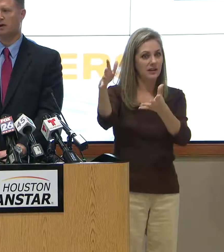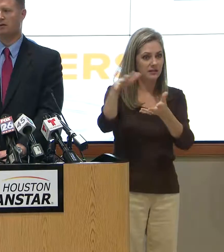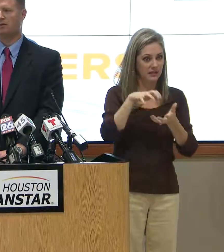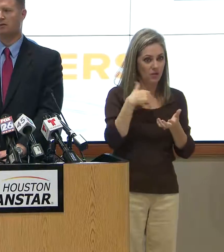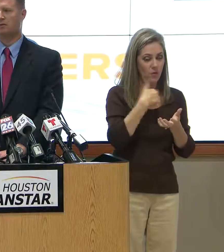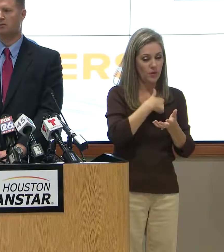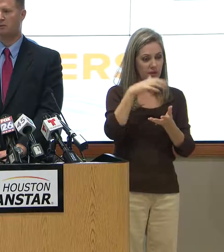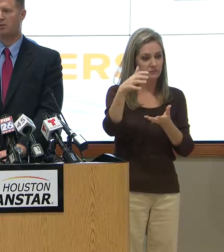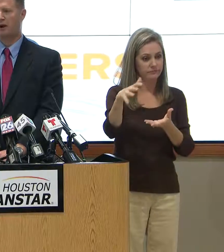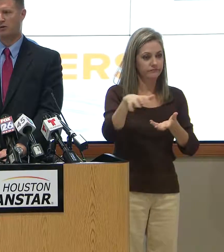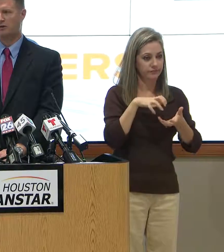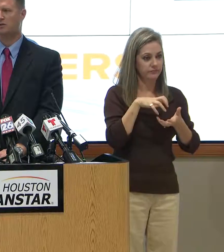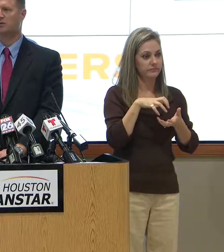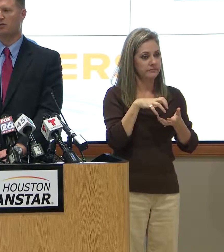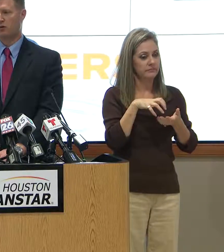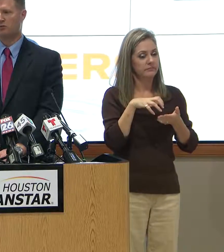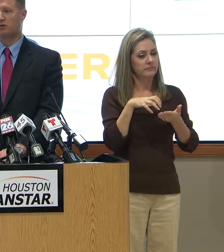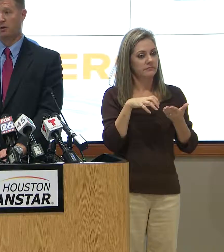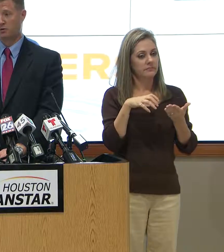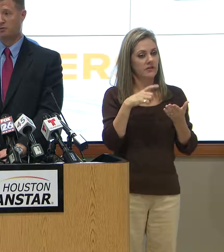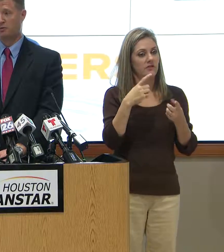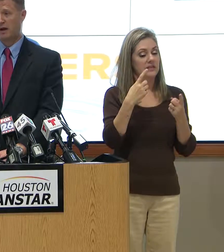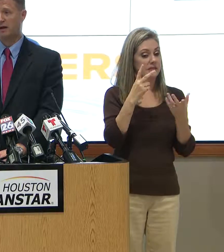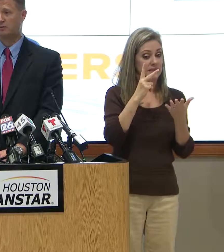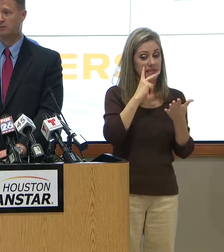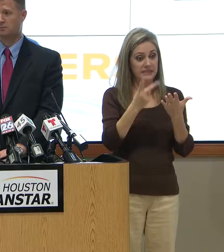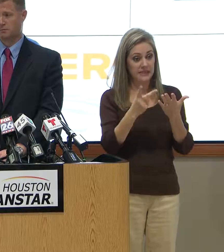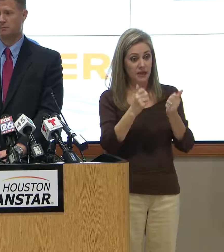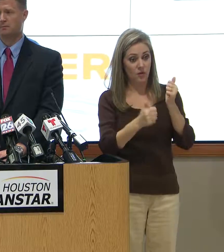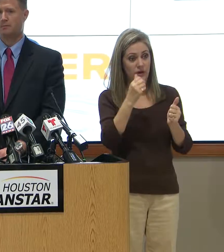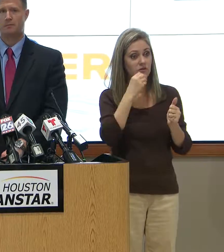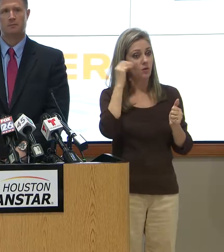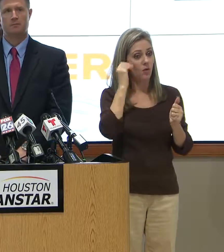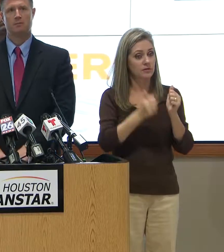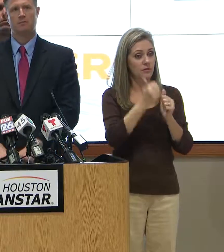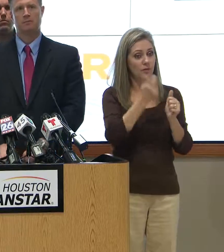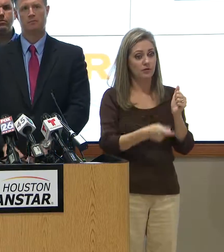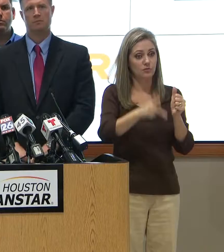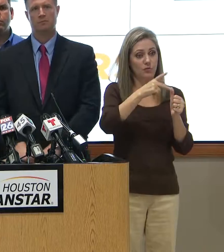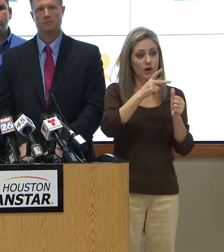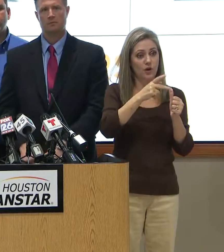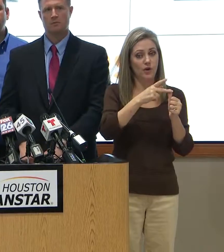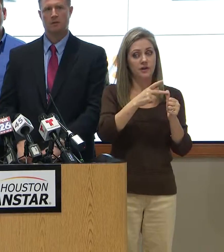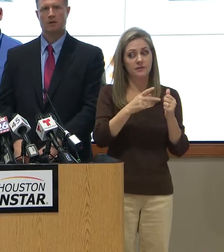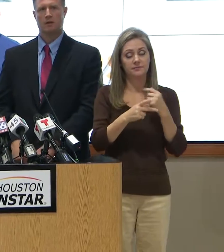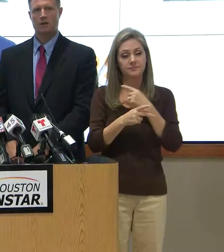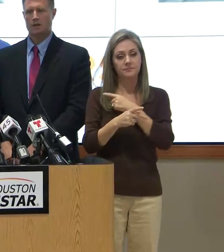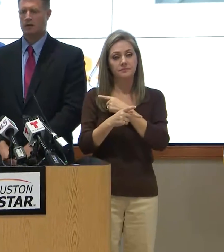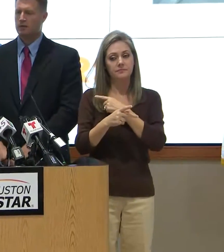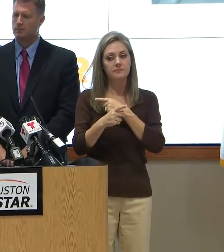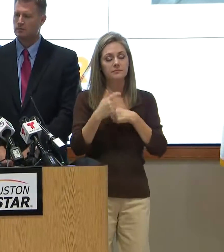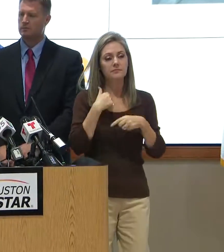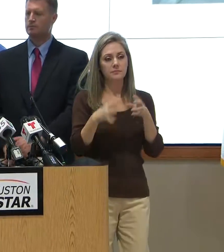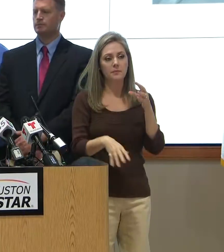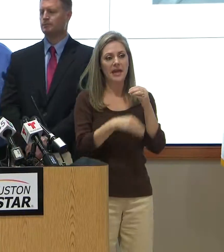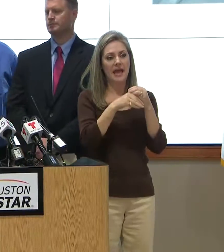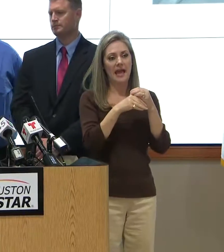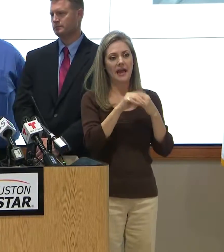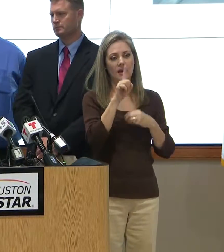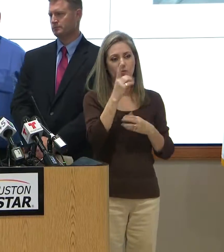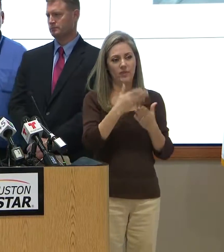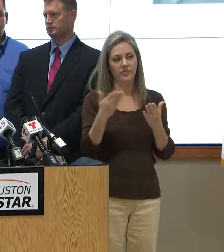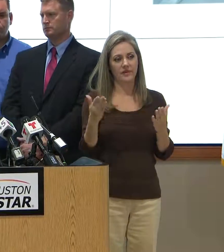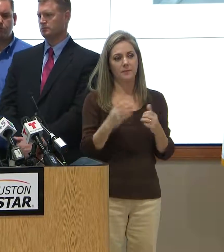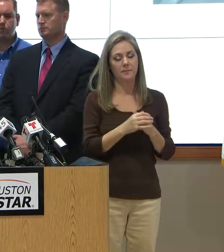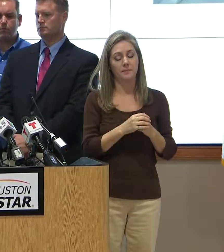we work out the priorities of the homes that are eligible for buyouts. What's the formula for Let me add one thing to that.